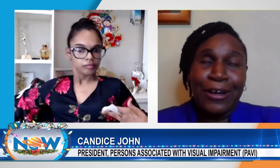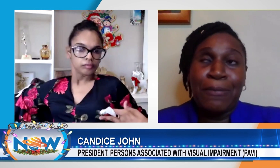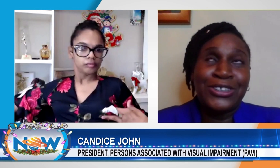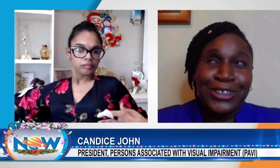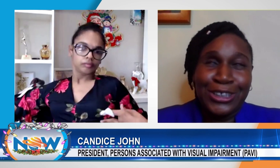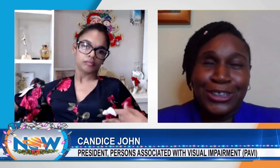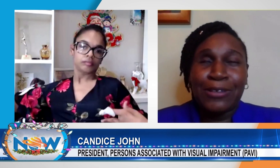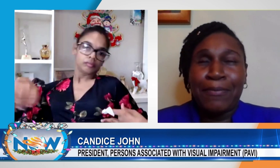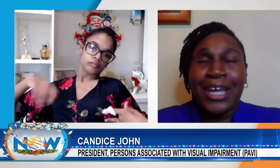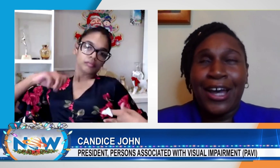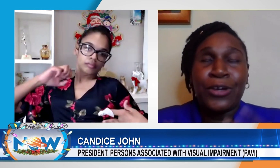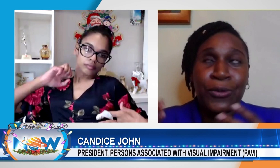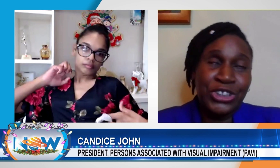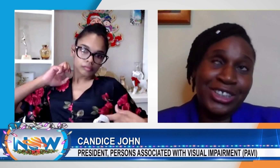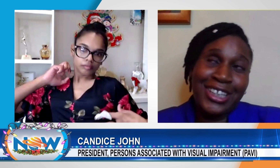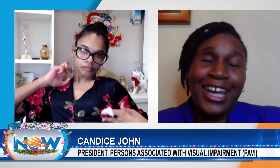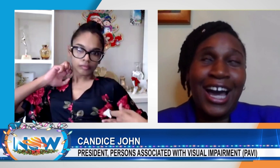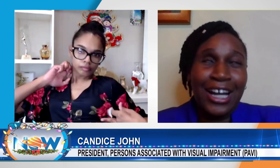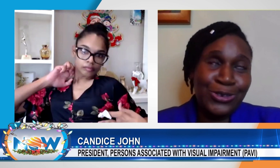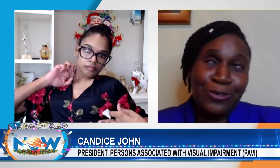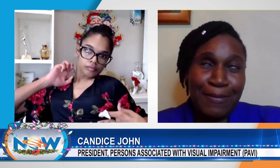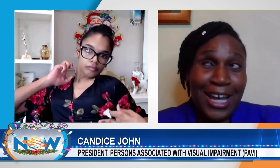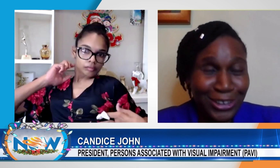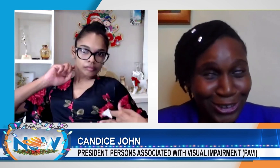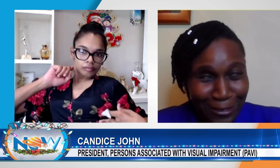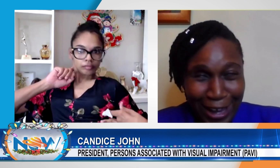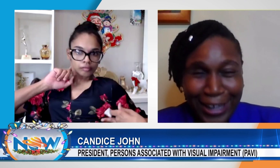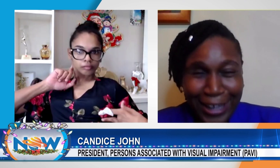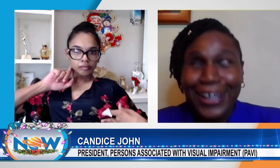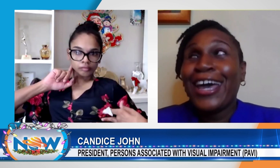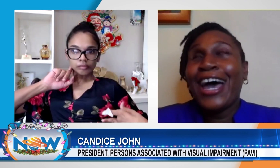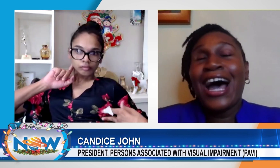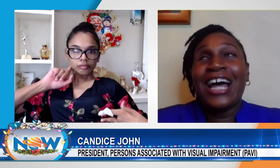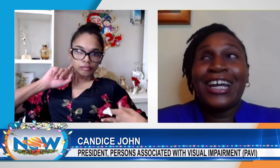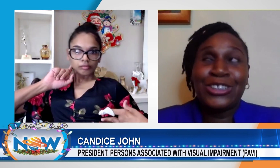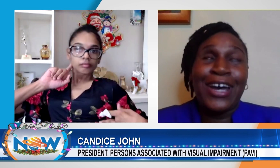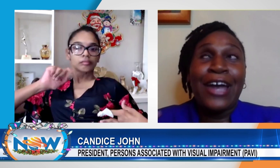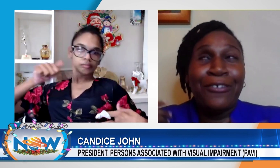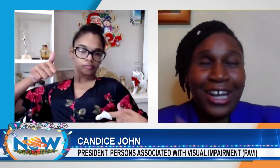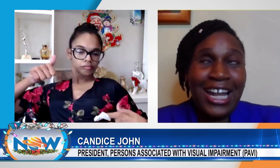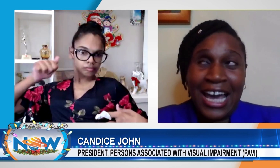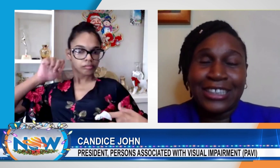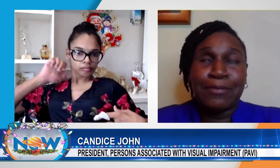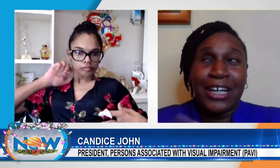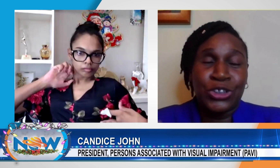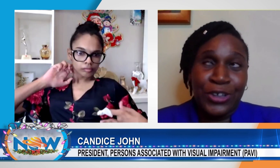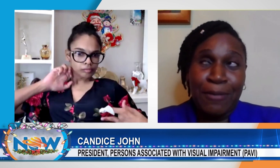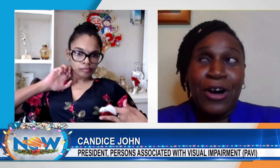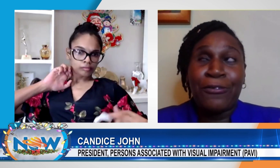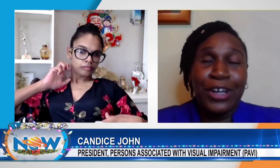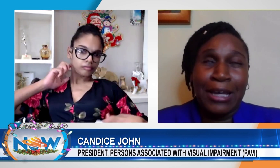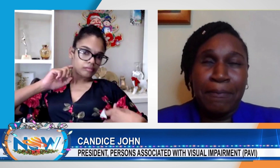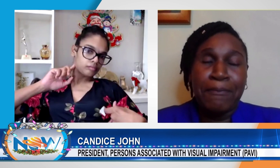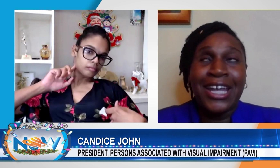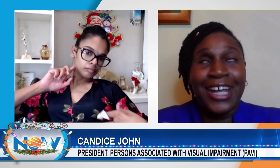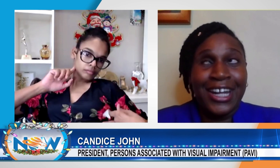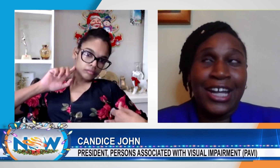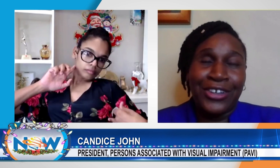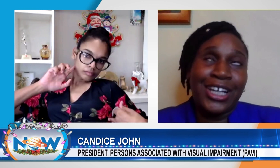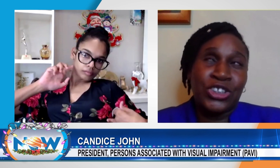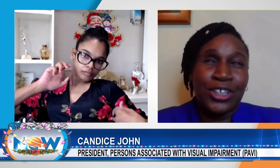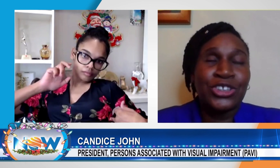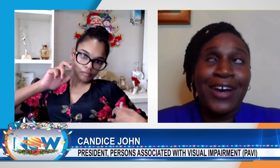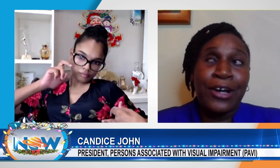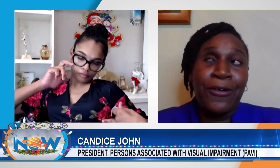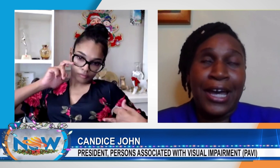landed the opportunity to be an OGT at School for Blind Children. And that's where I realized my dream of really being